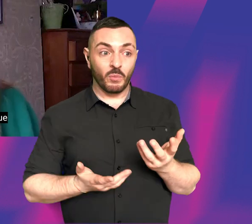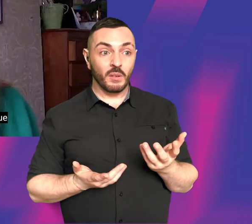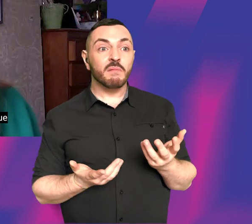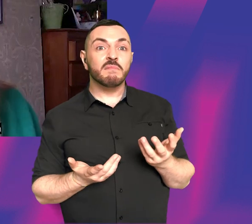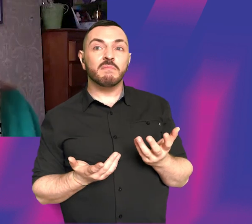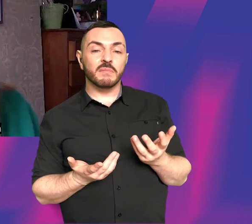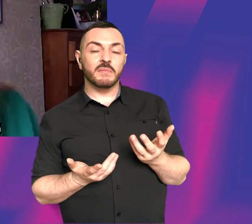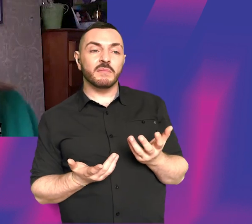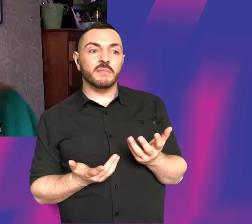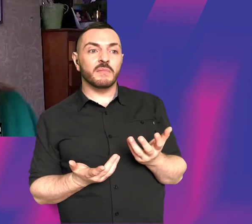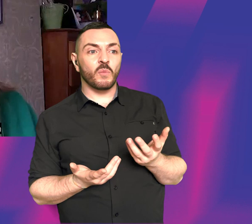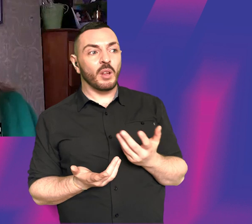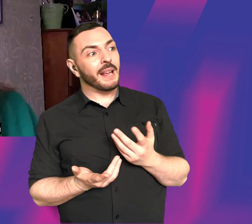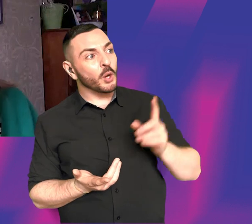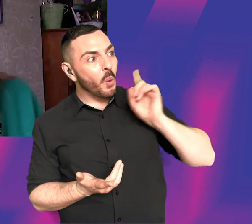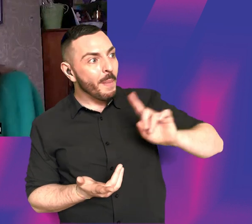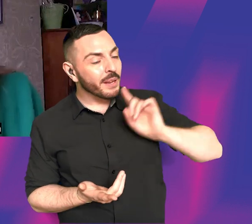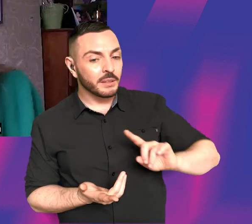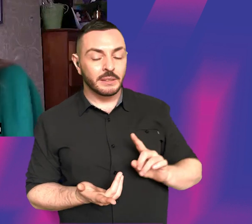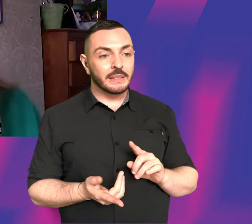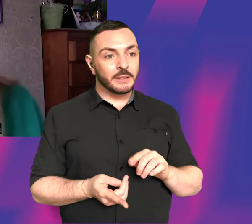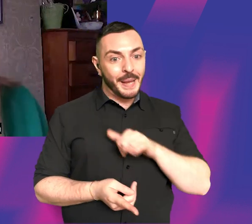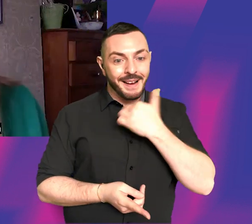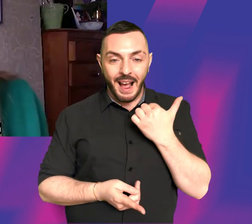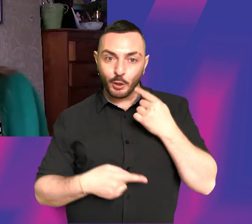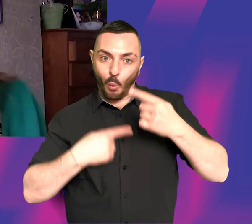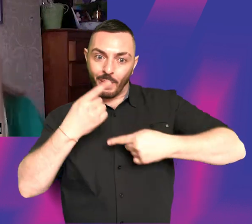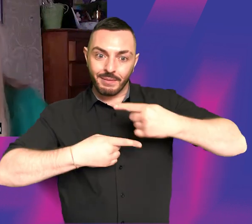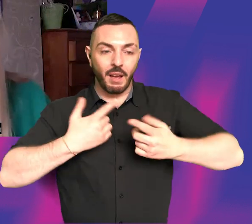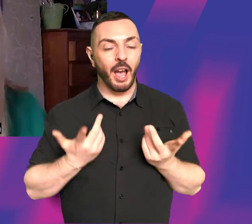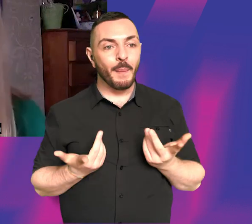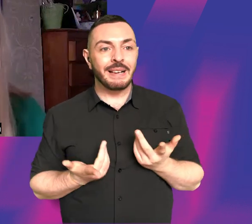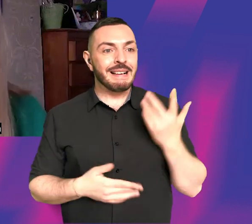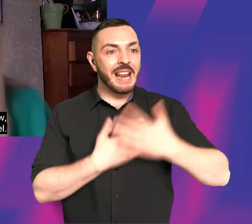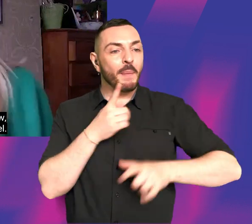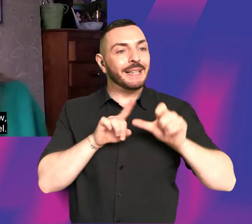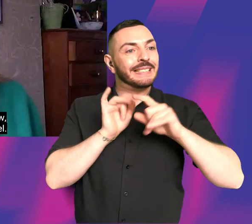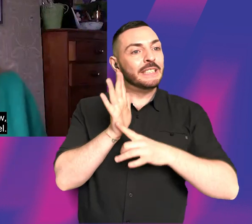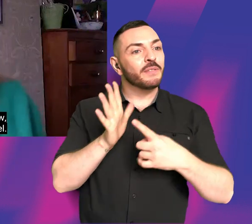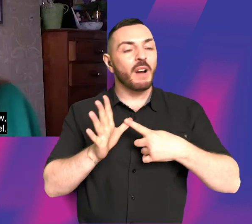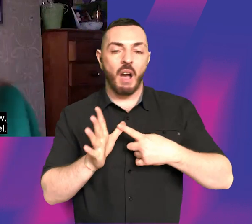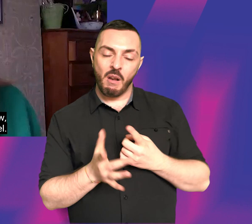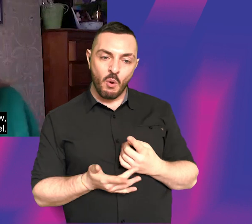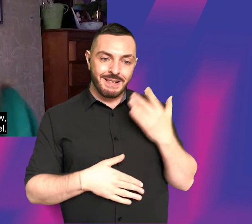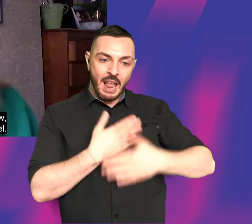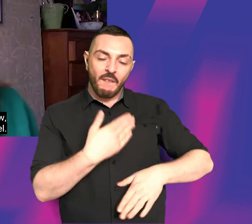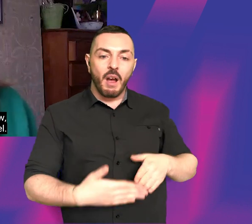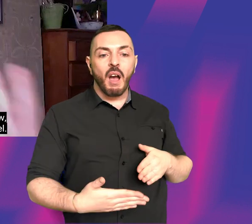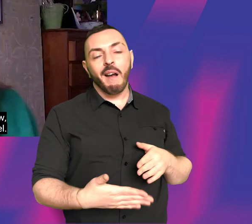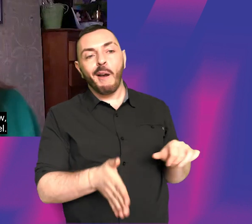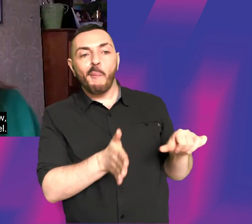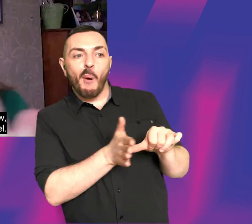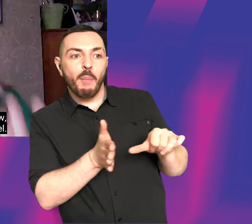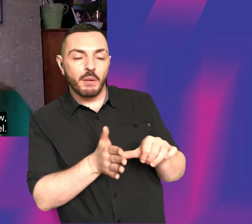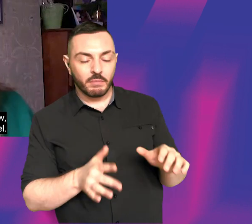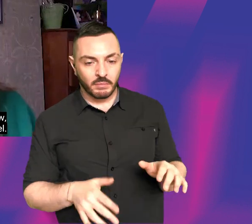in the industry, women and girls in the industry, like being nice and not being a diva and never being a problem, you know, like